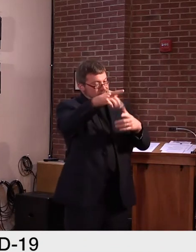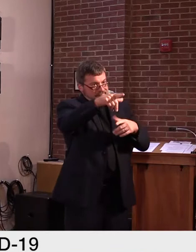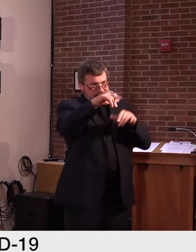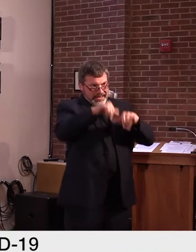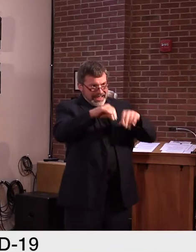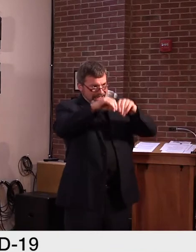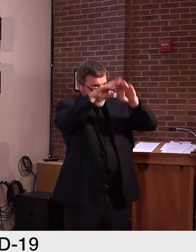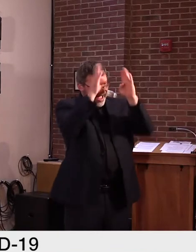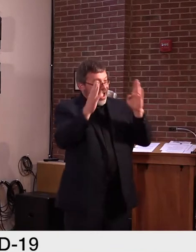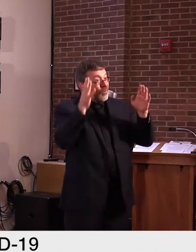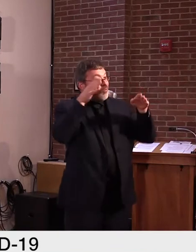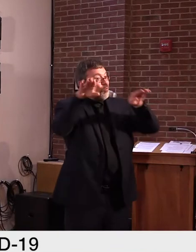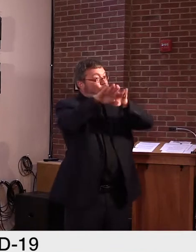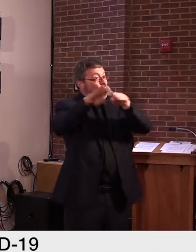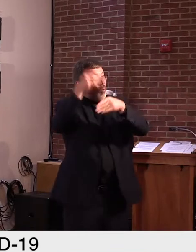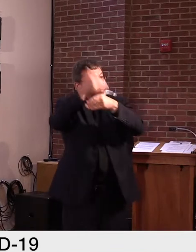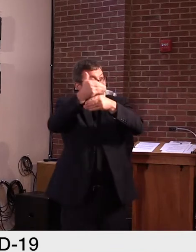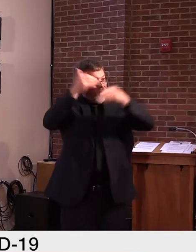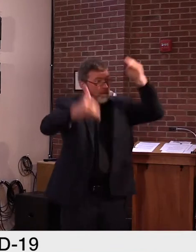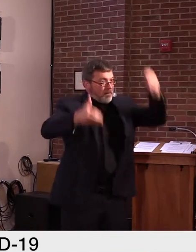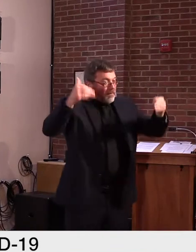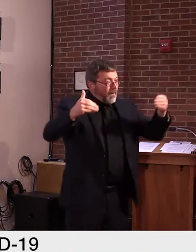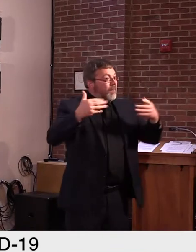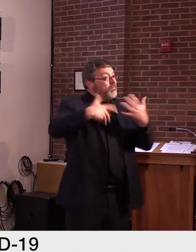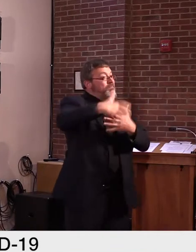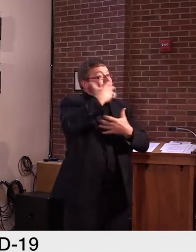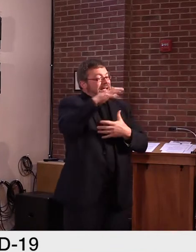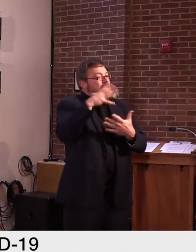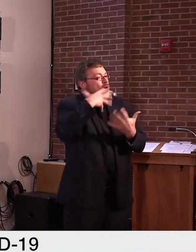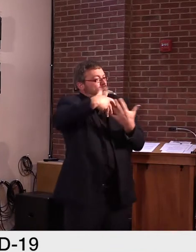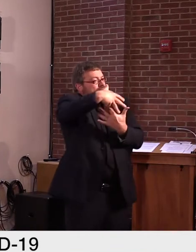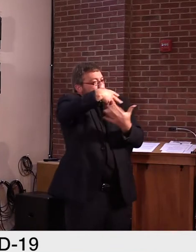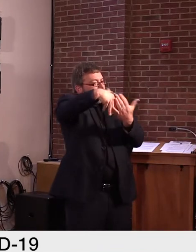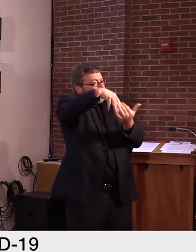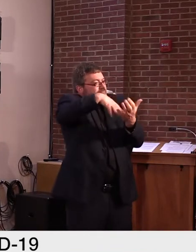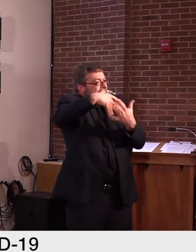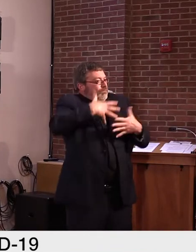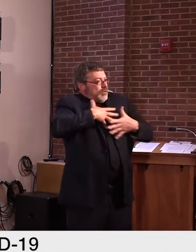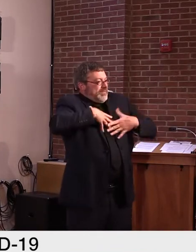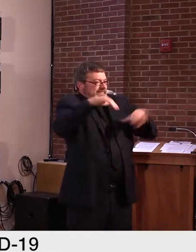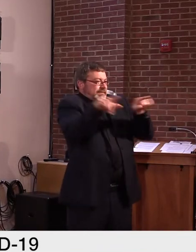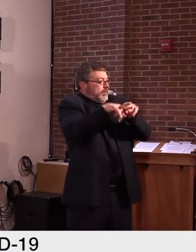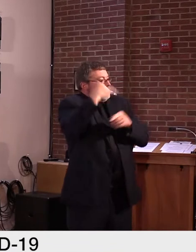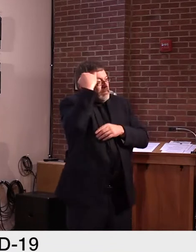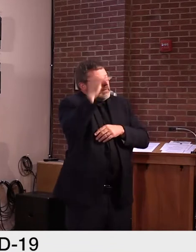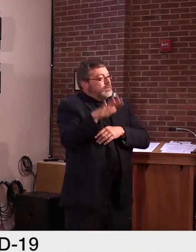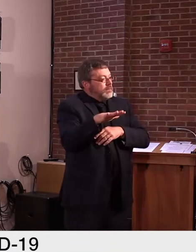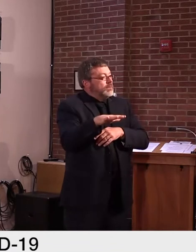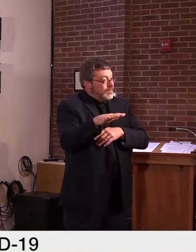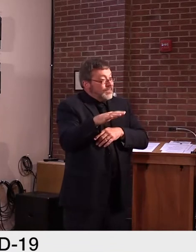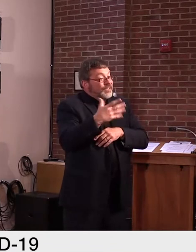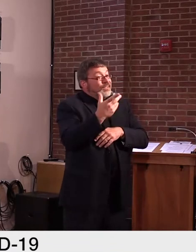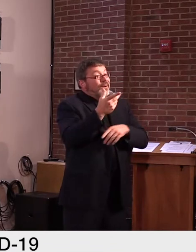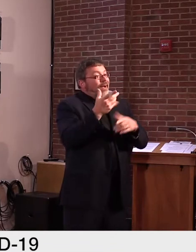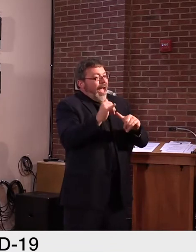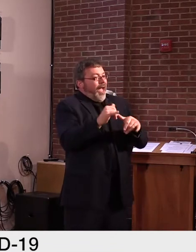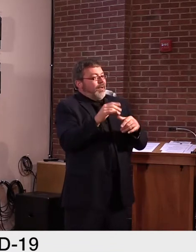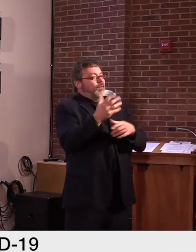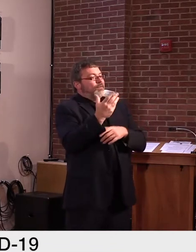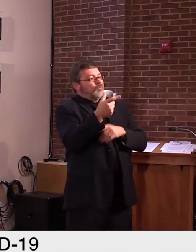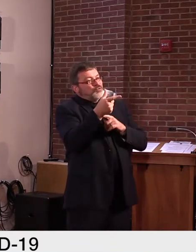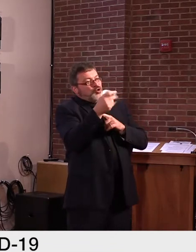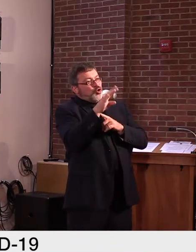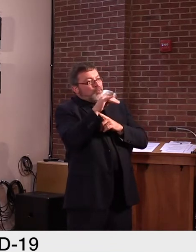space and germs, exactly the environment in which COVID-19 thrives. This makes it